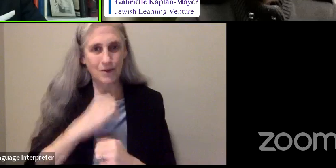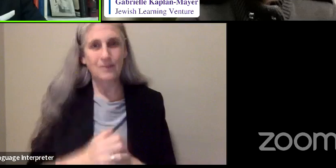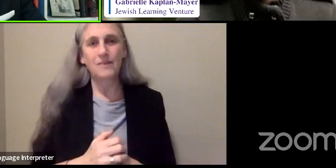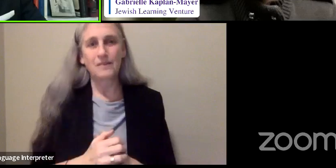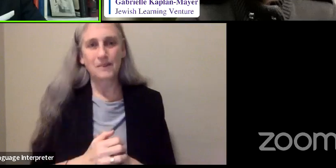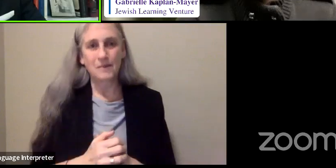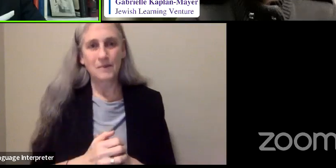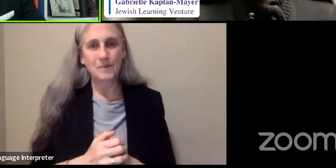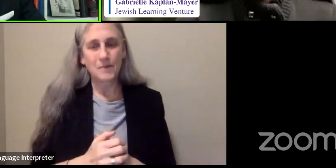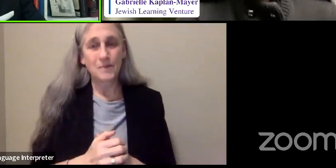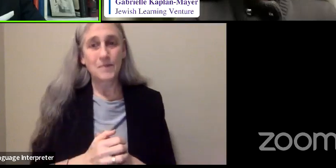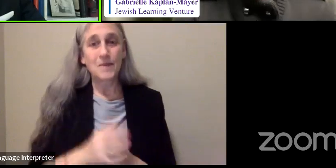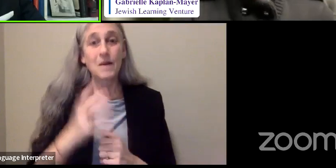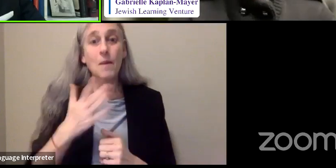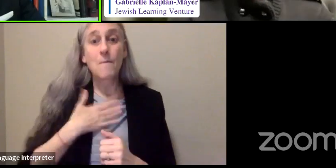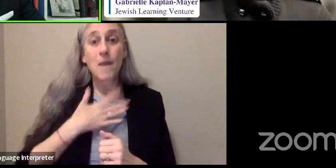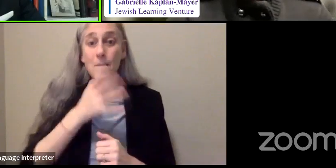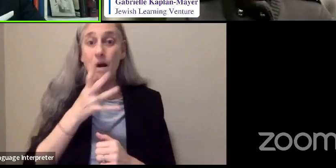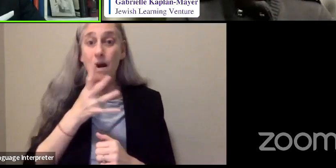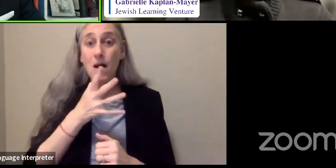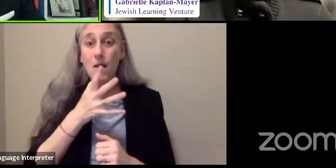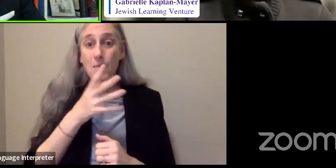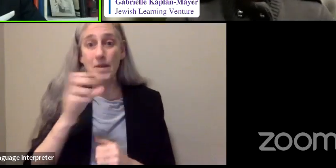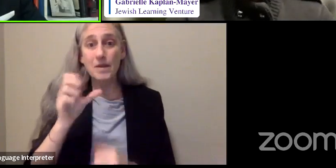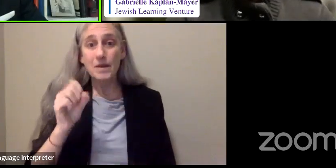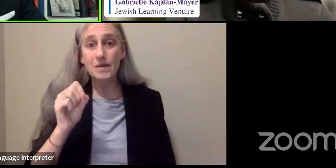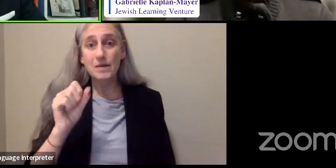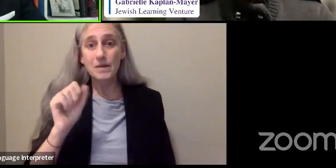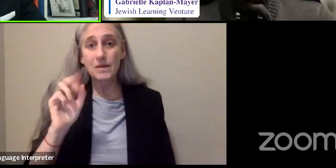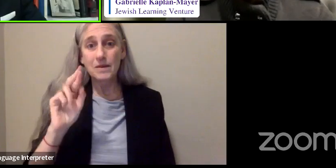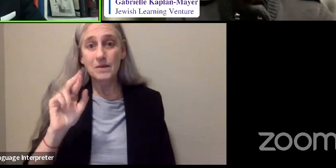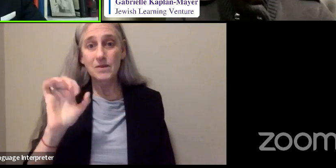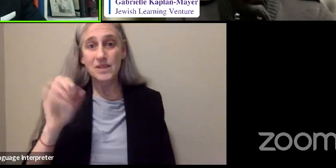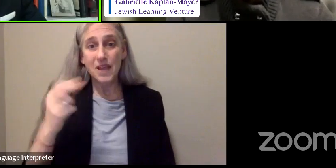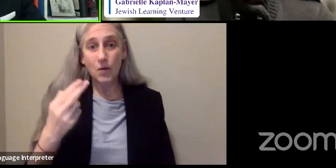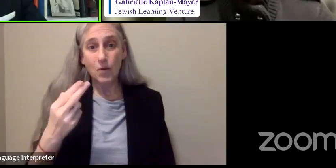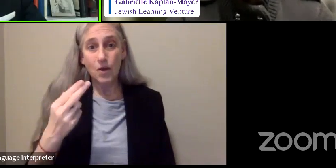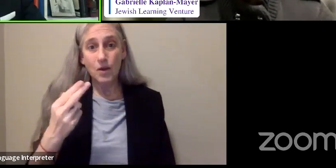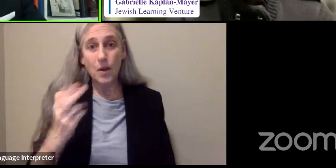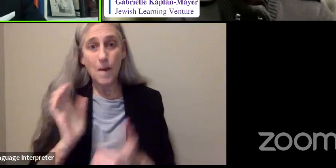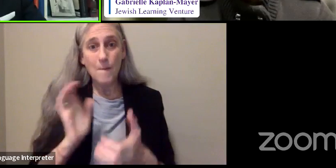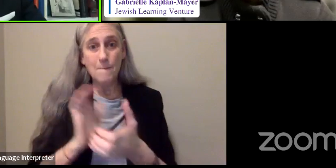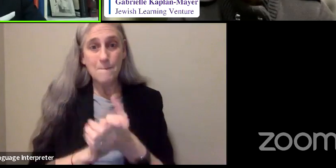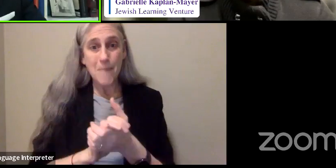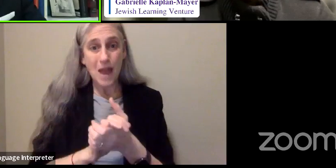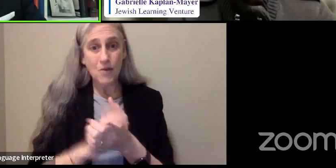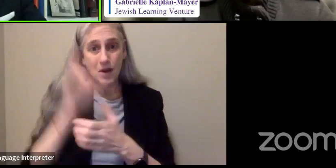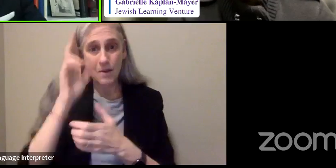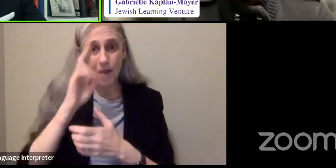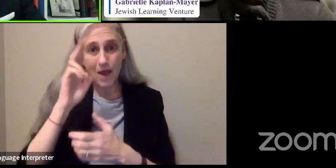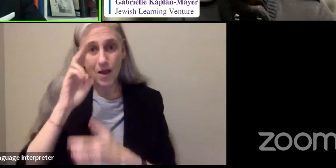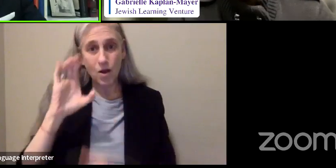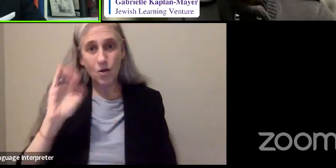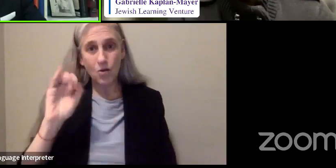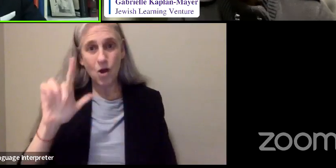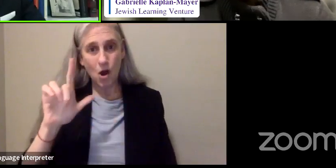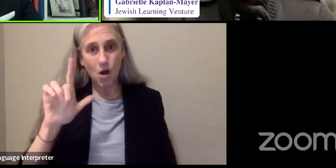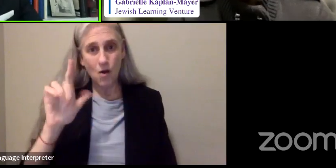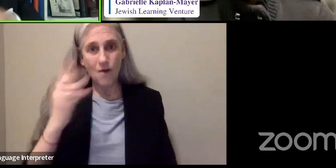My mother, Sarah, married my uncle, Carl, five years after my